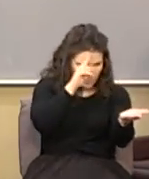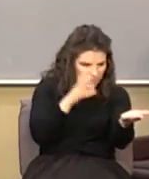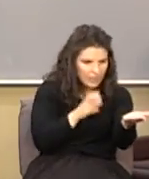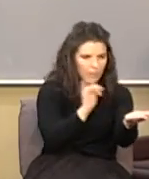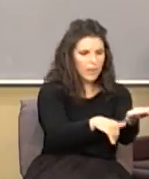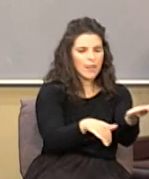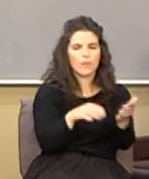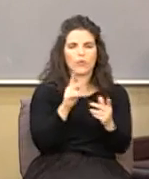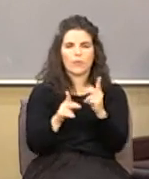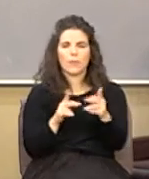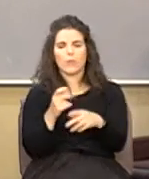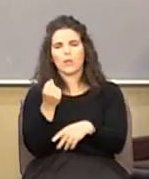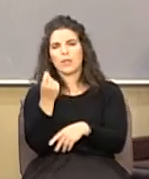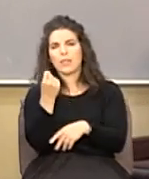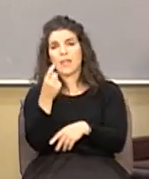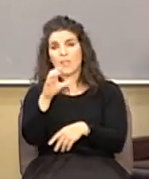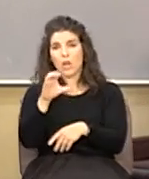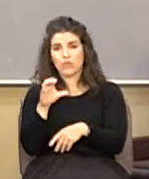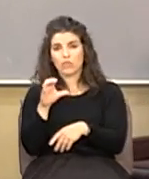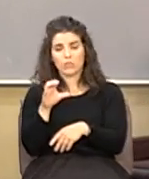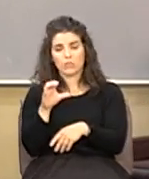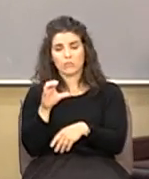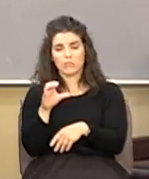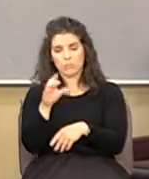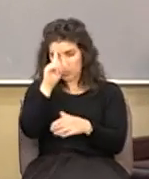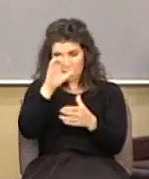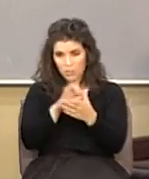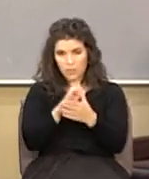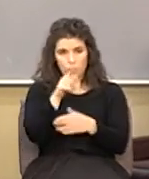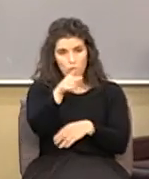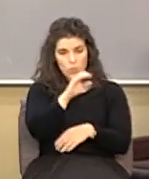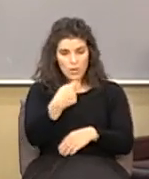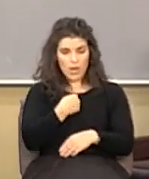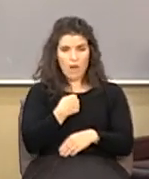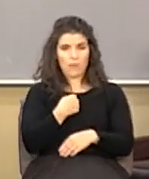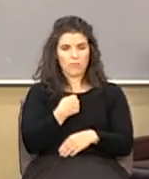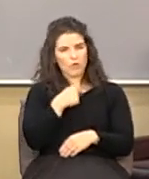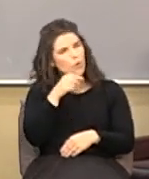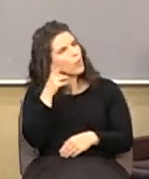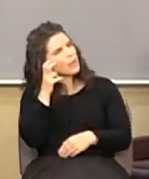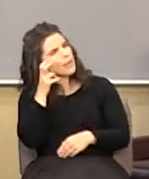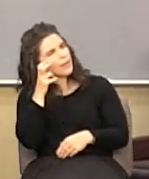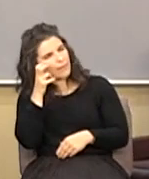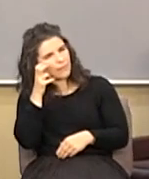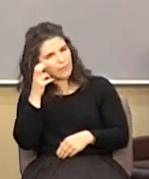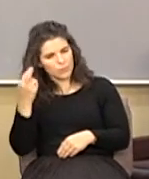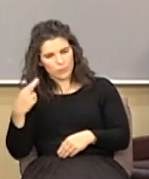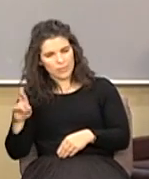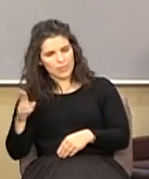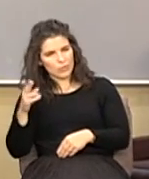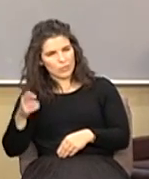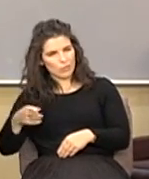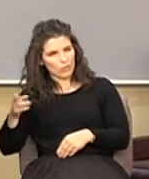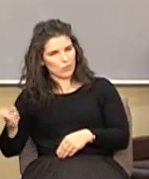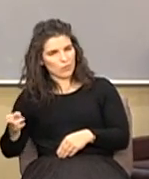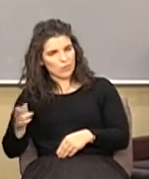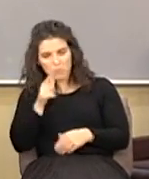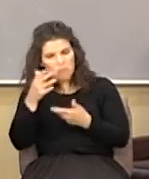century who believe just what you and I believe. You don't hear about them in the institution, but they're there. And that